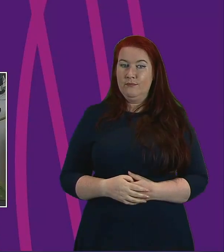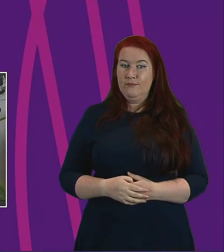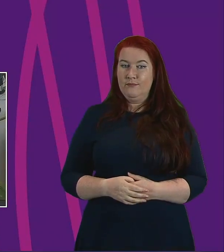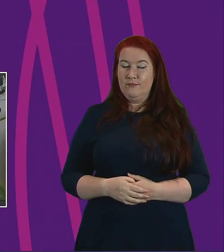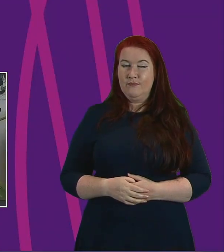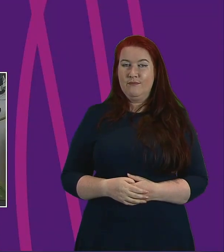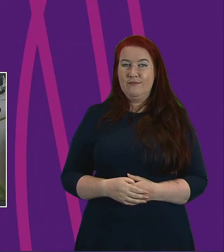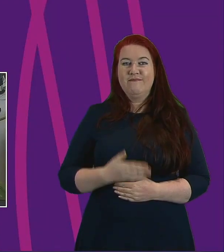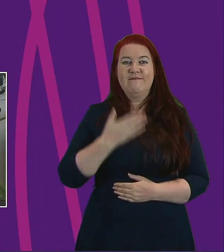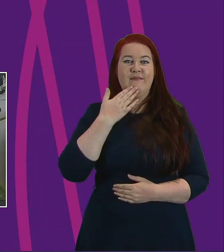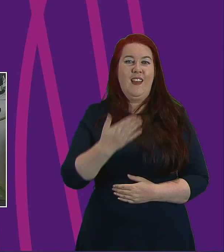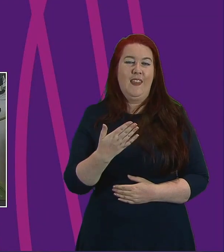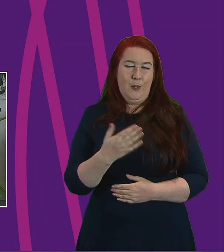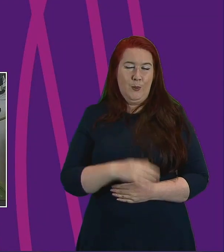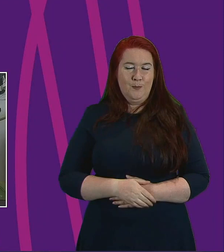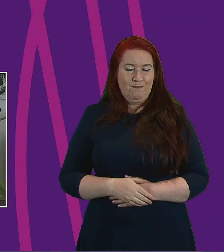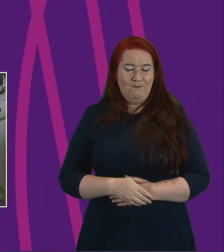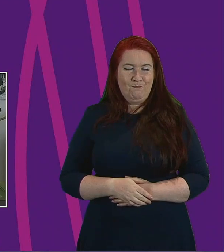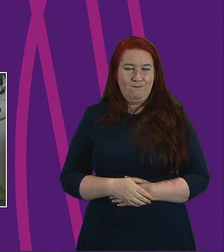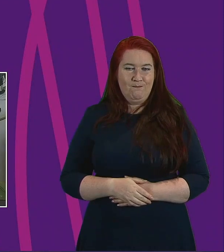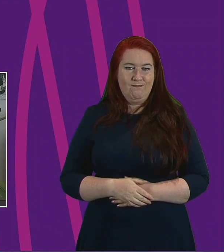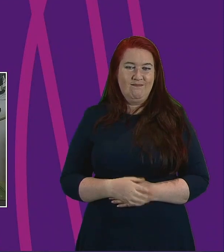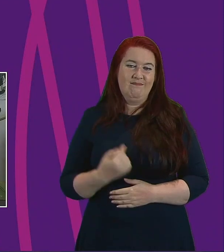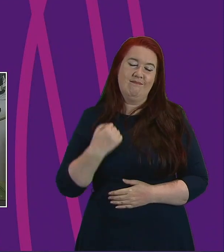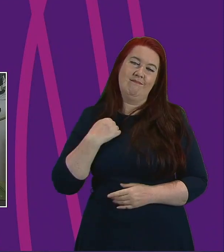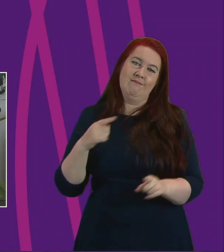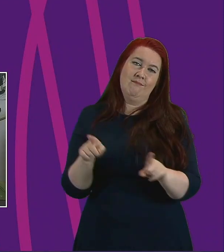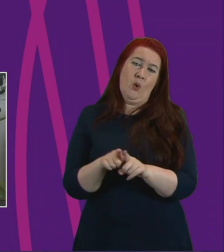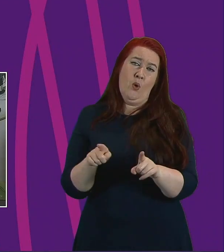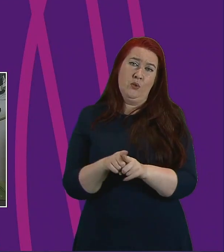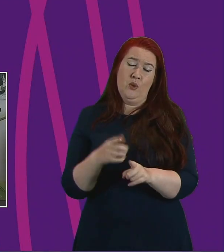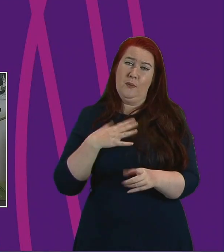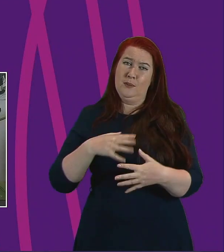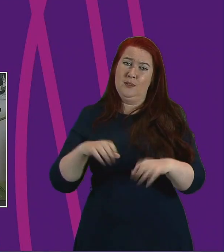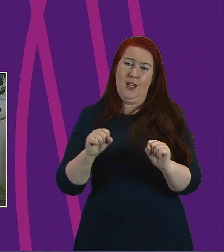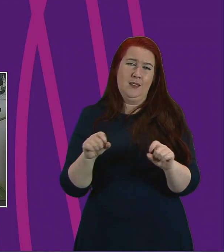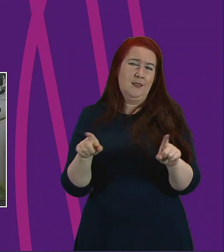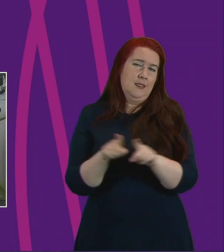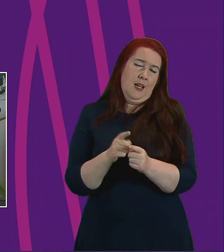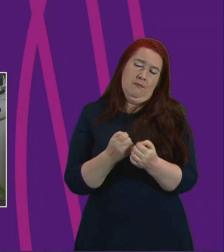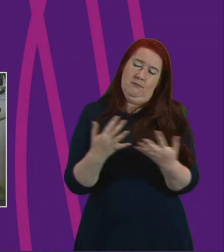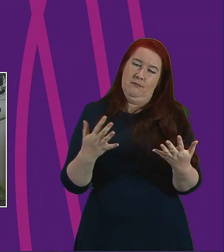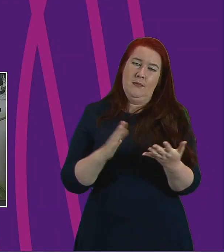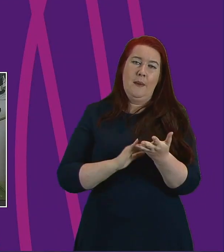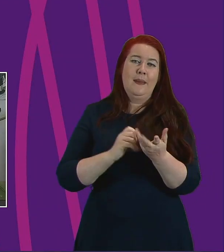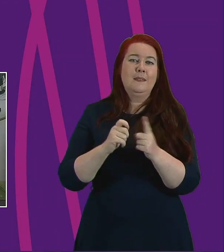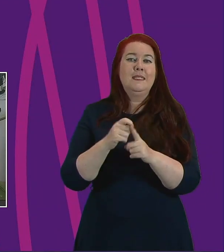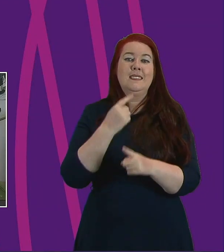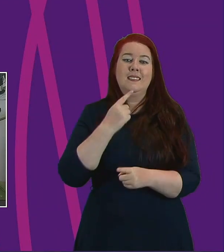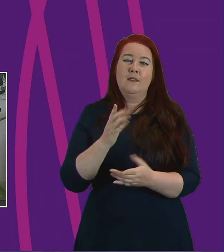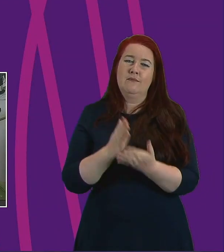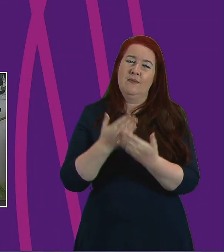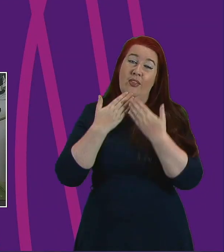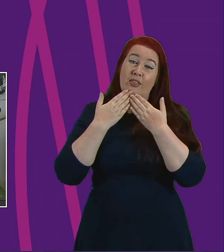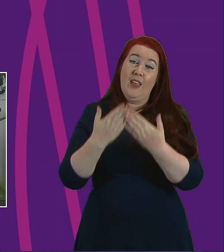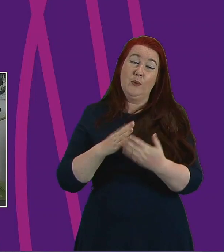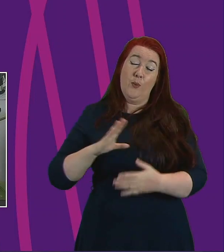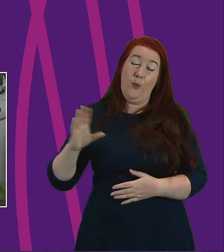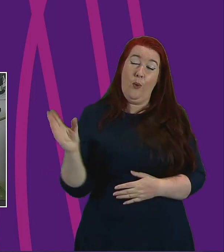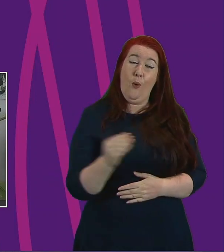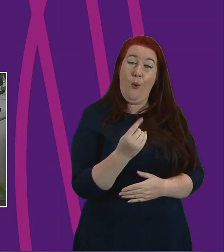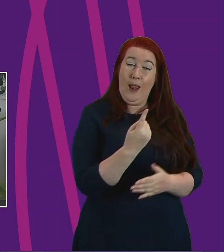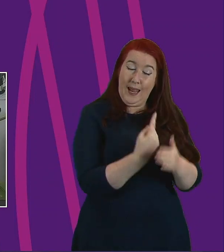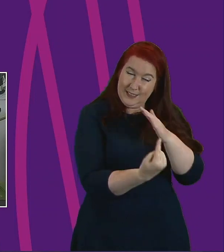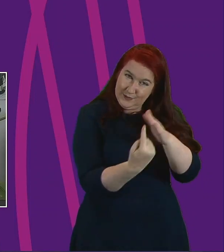Thank you, President Officer. I would also like to begin, as so many of my other colleagues have done, by thanking all the individuals and